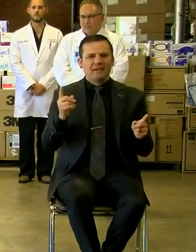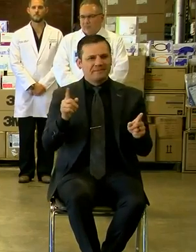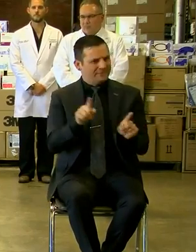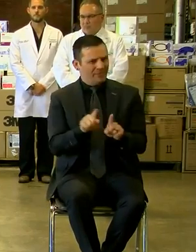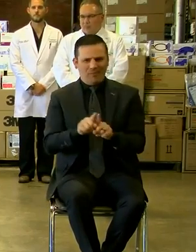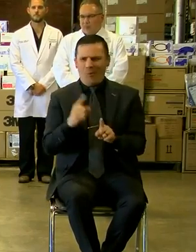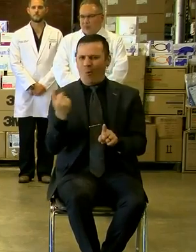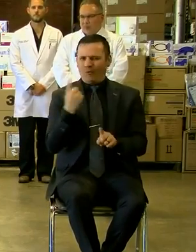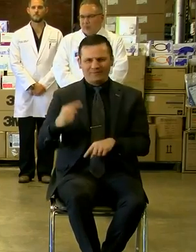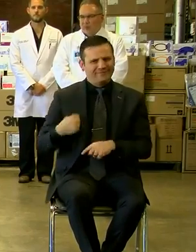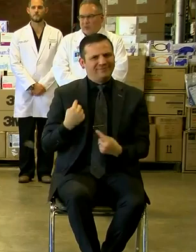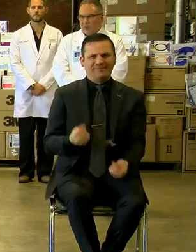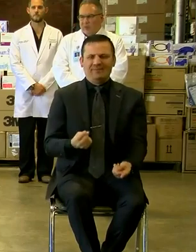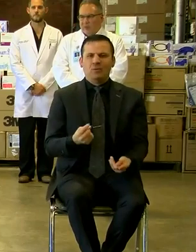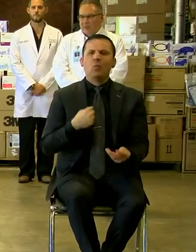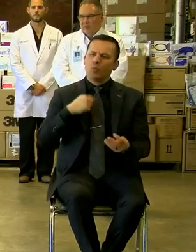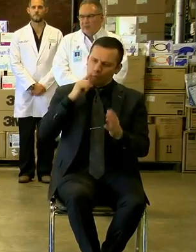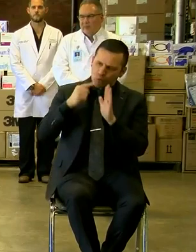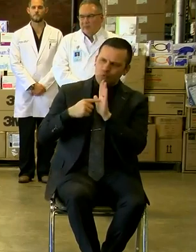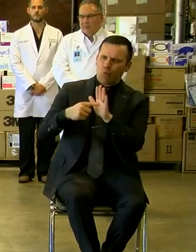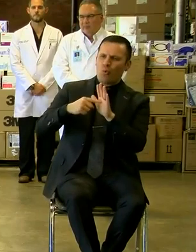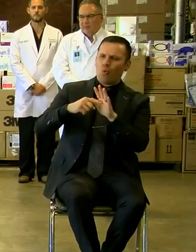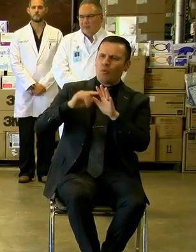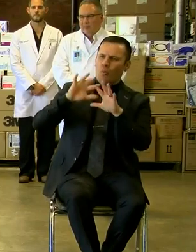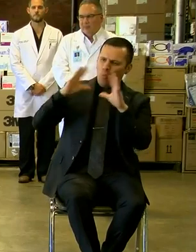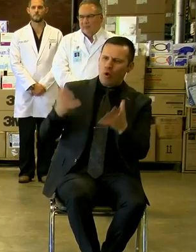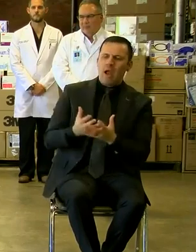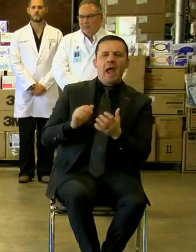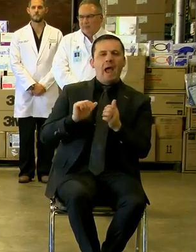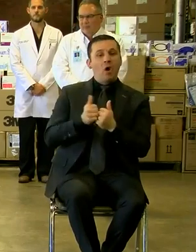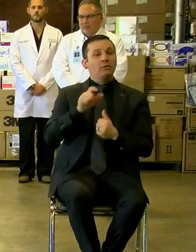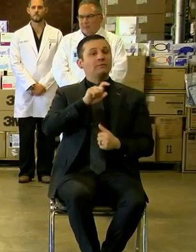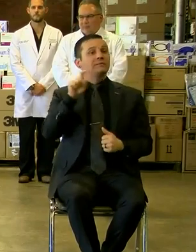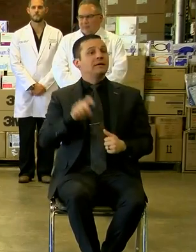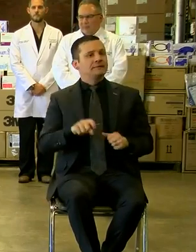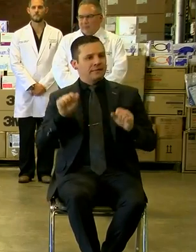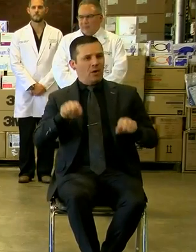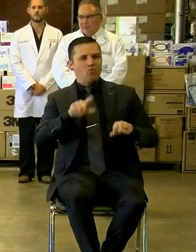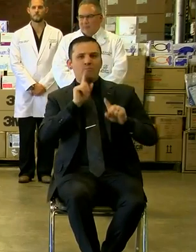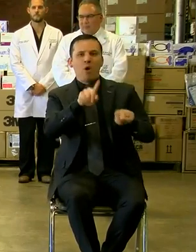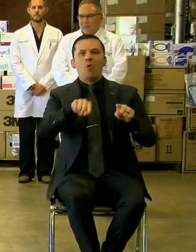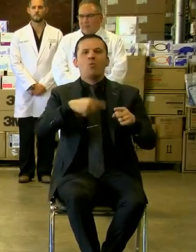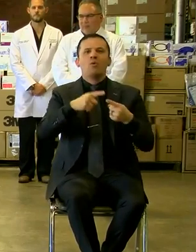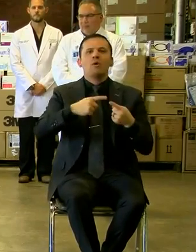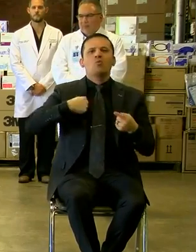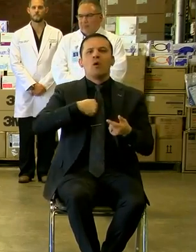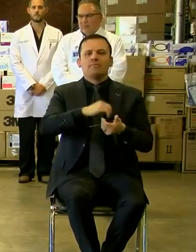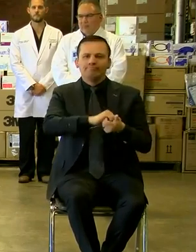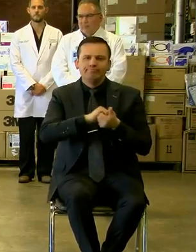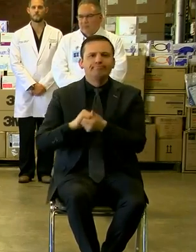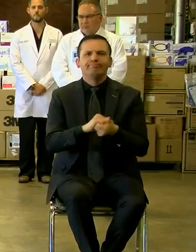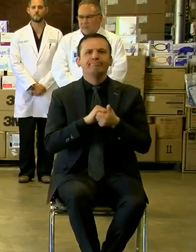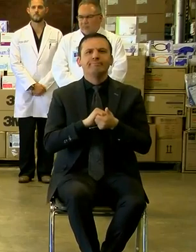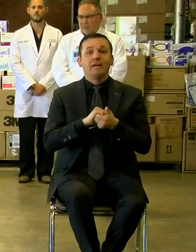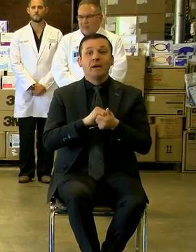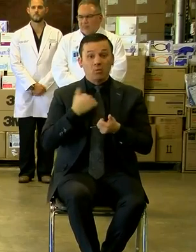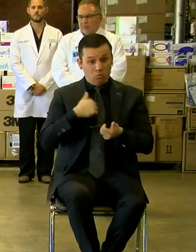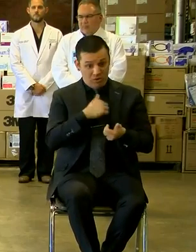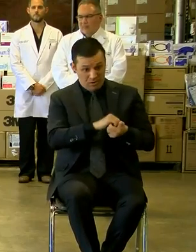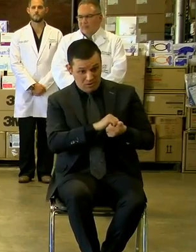always do, show the world how Texans respond when we come together. And we, when we come together,